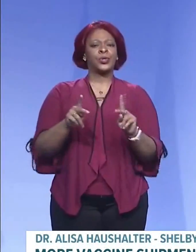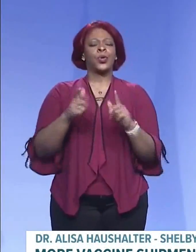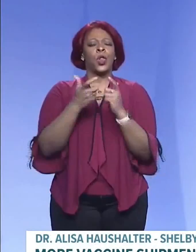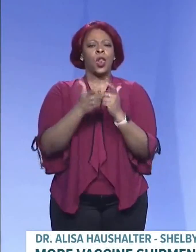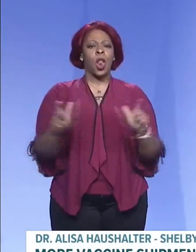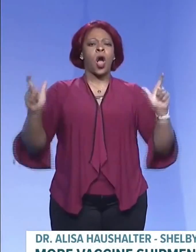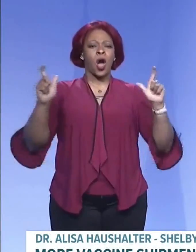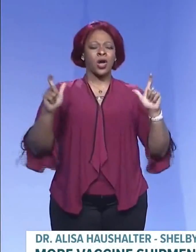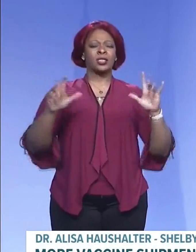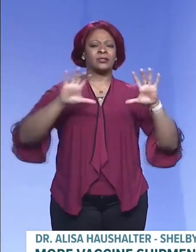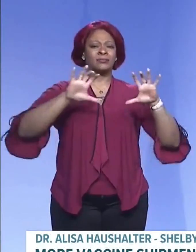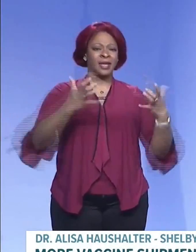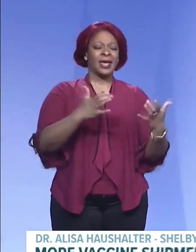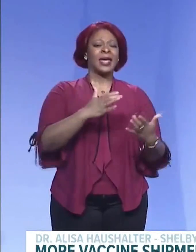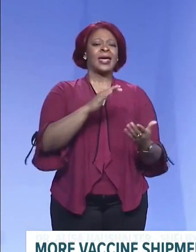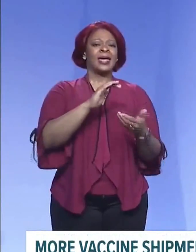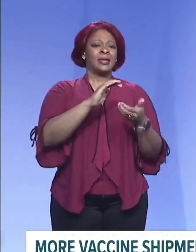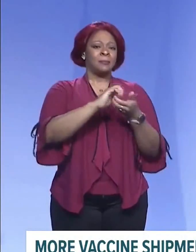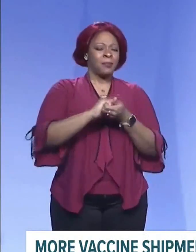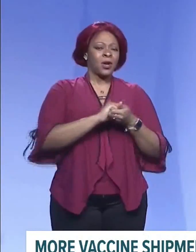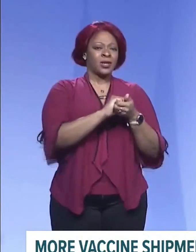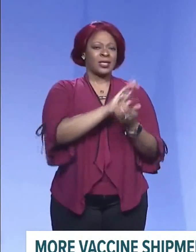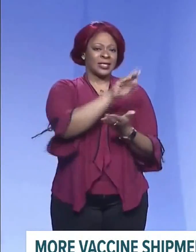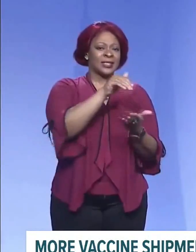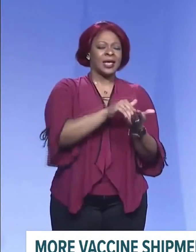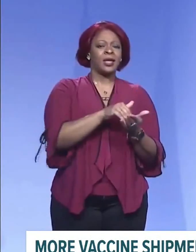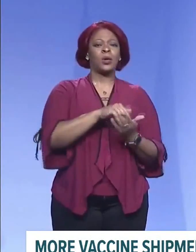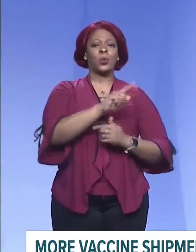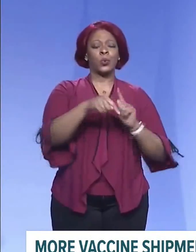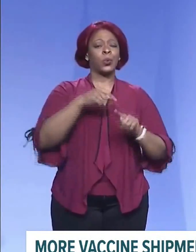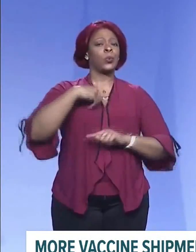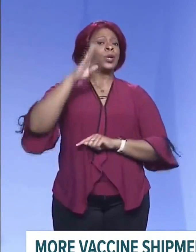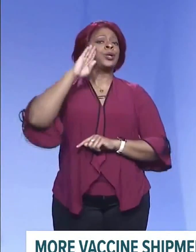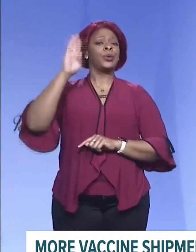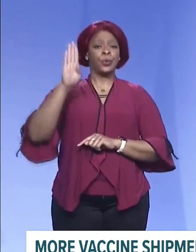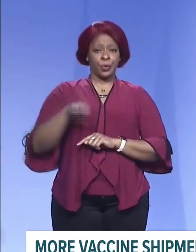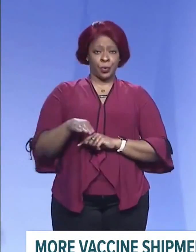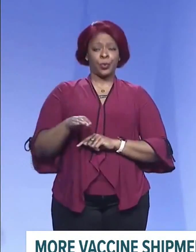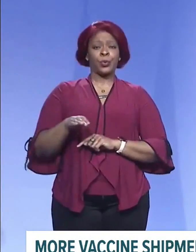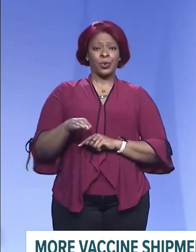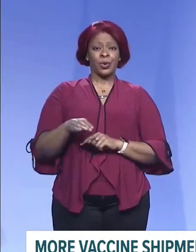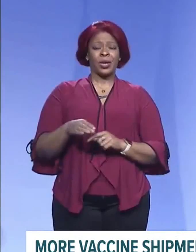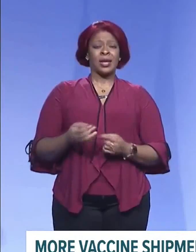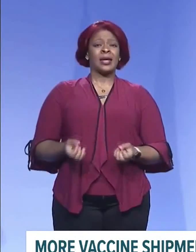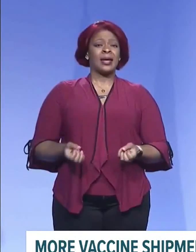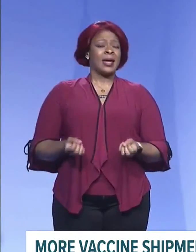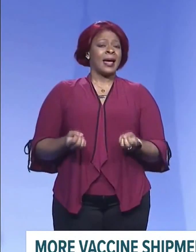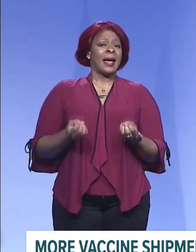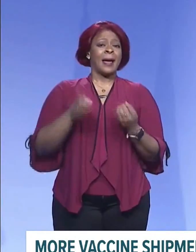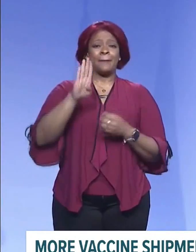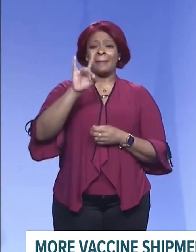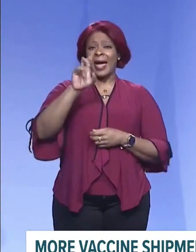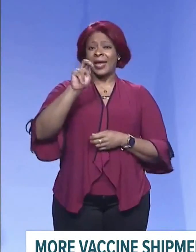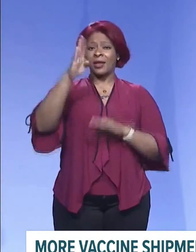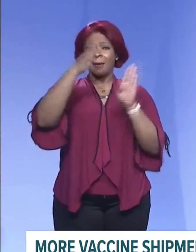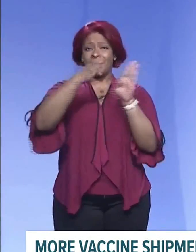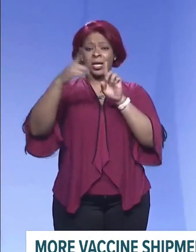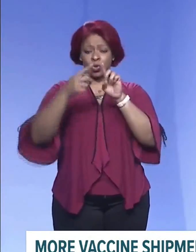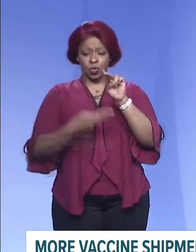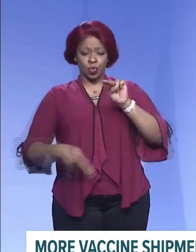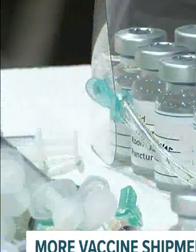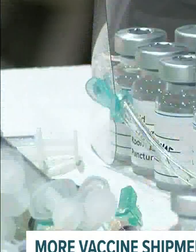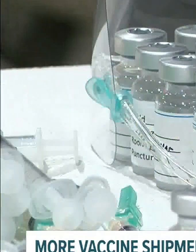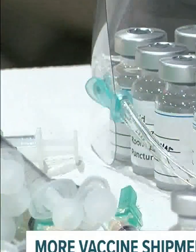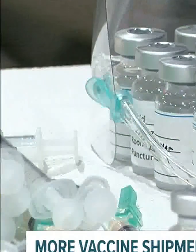larger vaccine sites in partnership with us once we know the Biden administration's plan for increasing